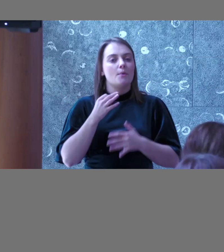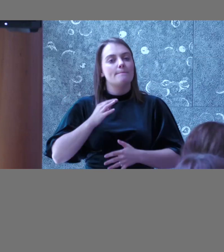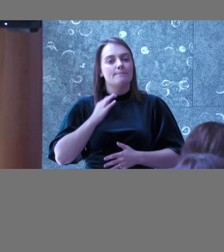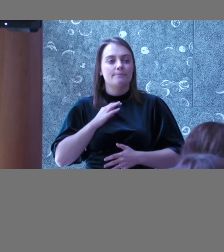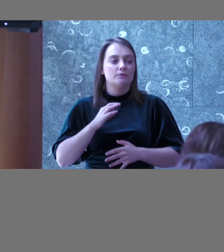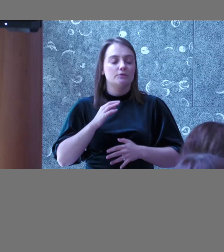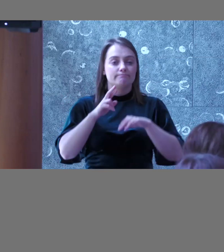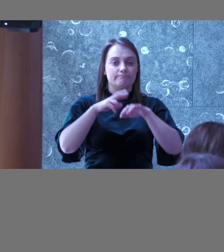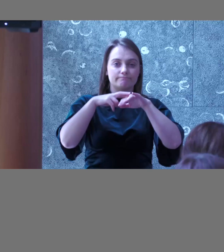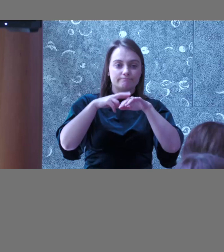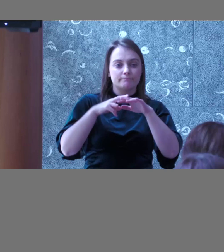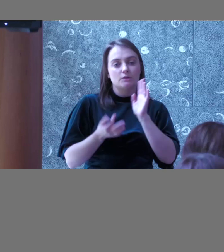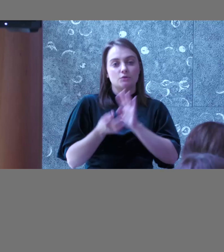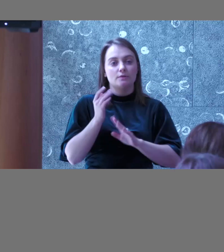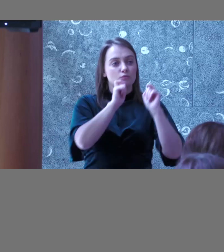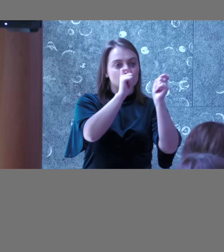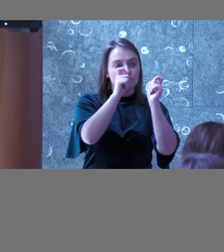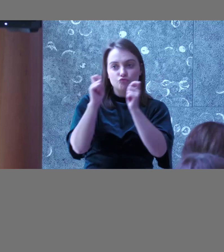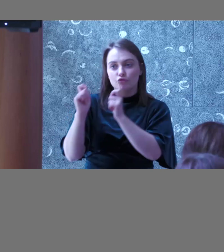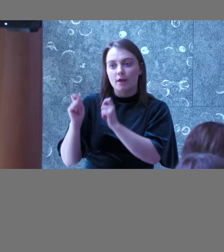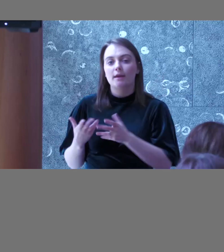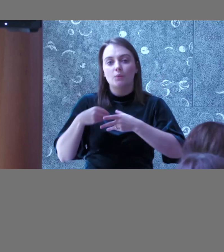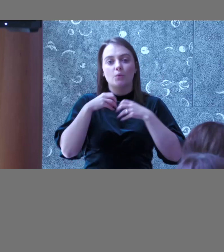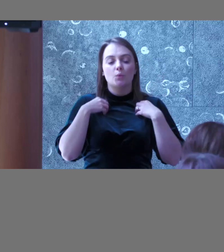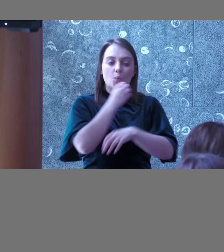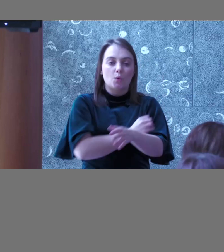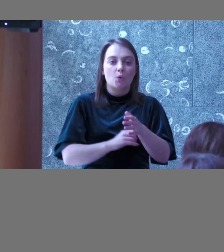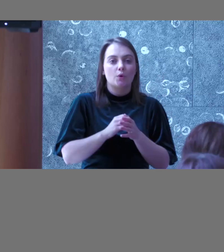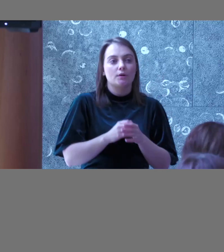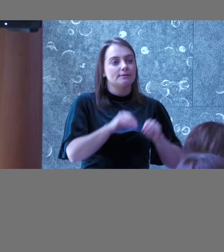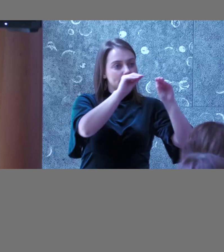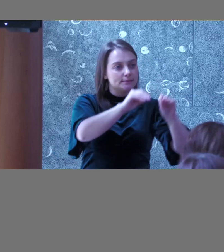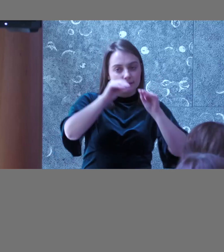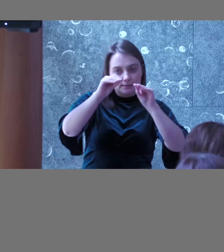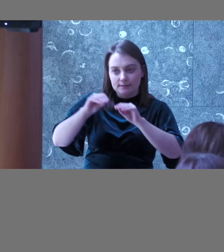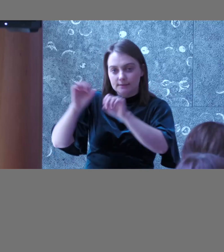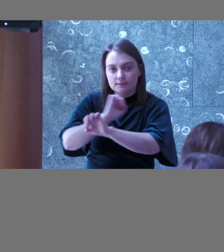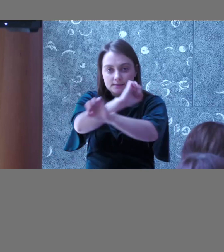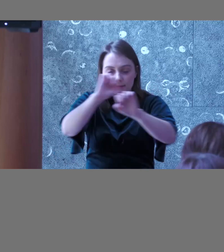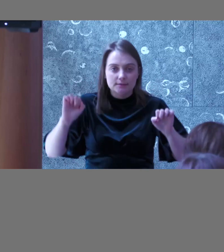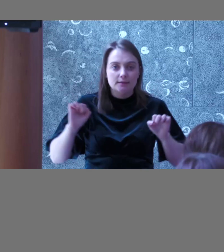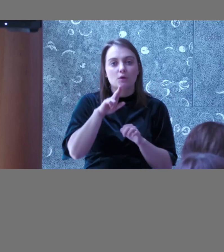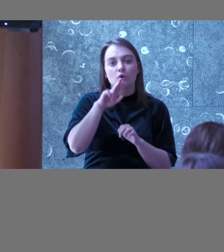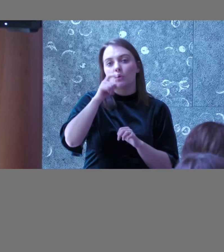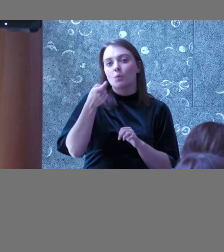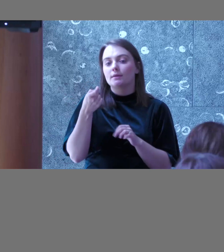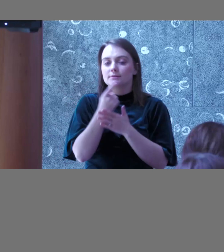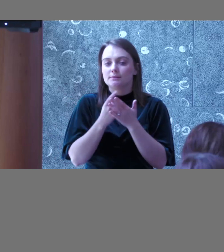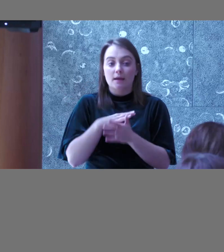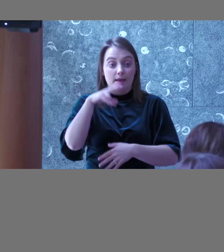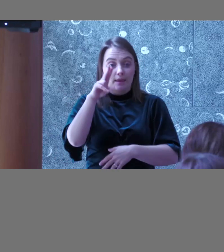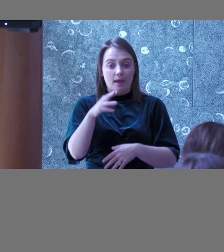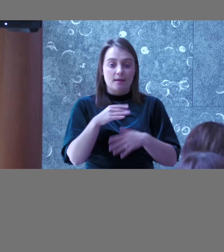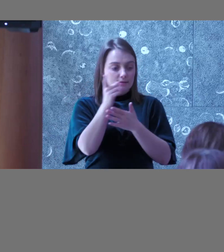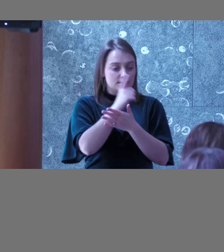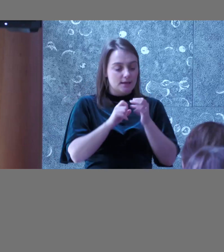train the people within the organization, that you're training the designers, developers, UX content. You can have a design system that's